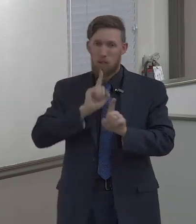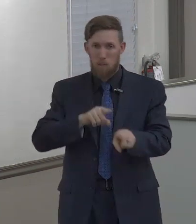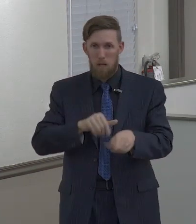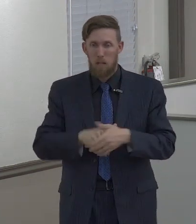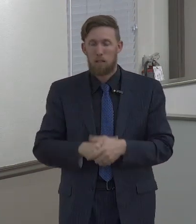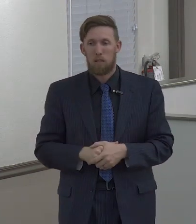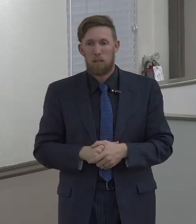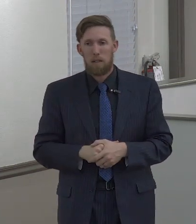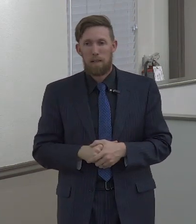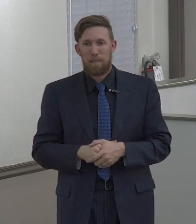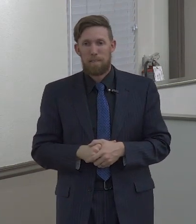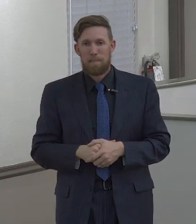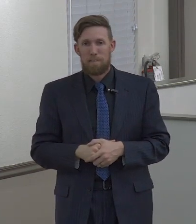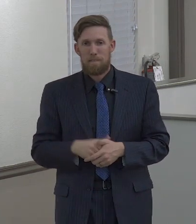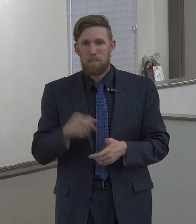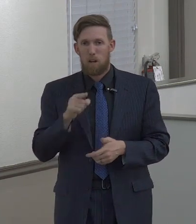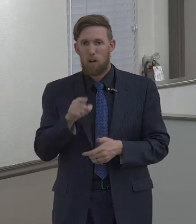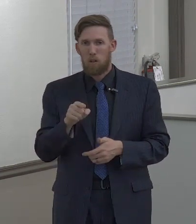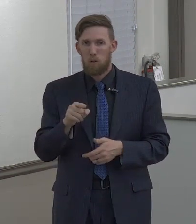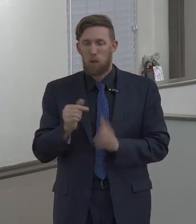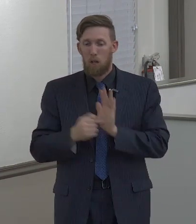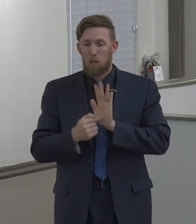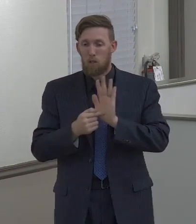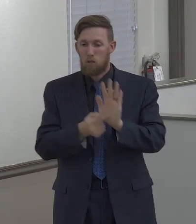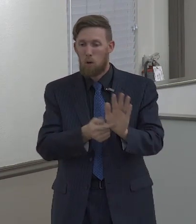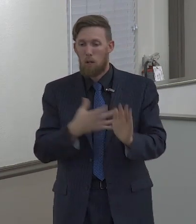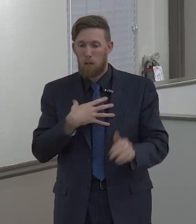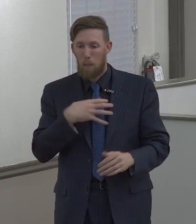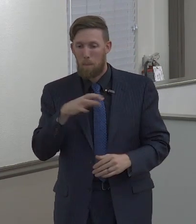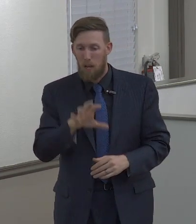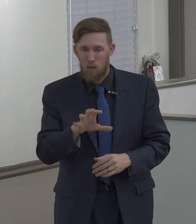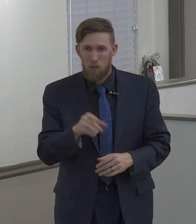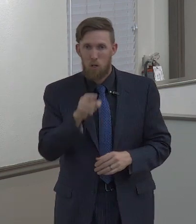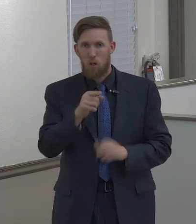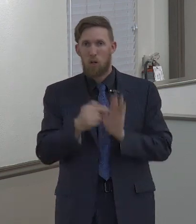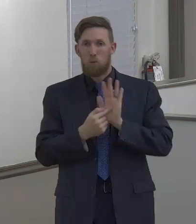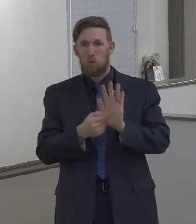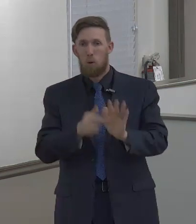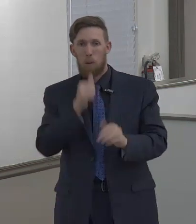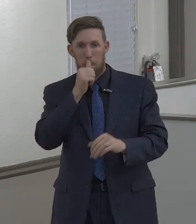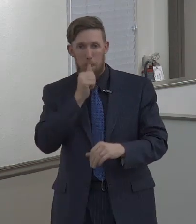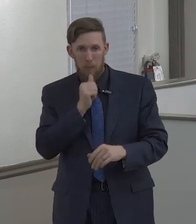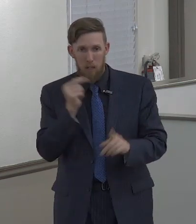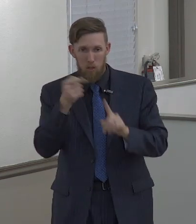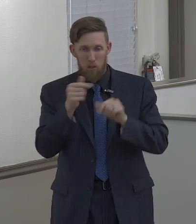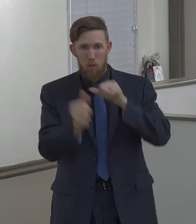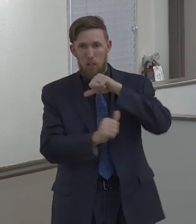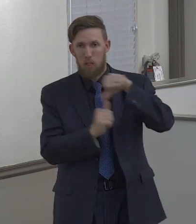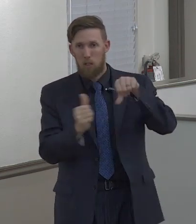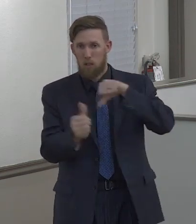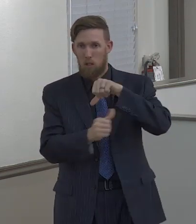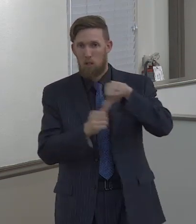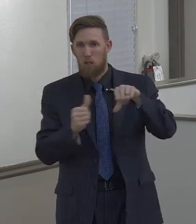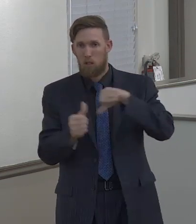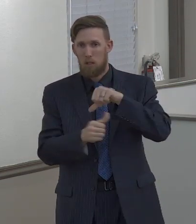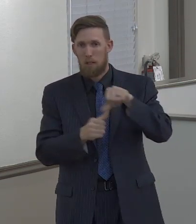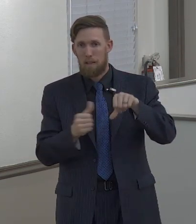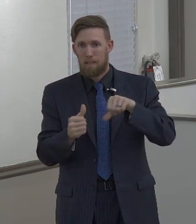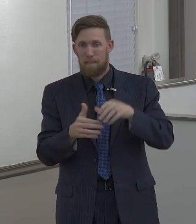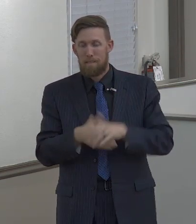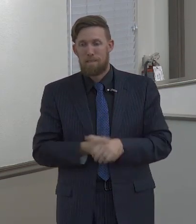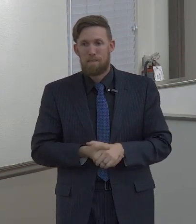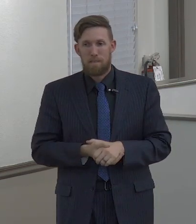are you are you putting on compassion in your life are you putting on forbearance and forgiveness towards one another